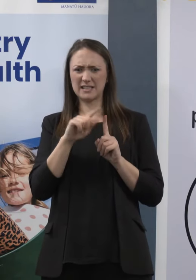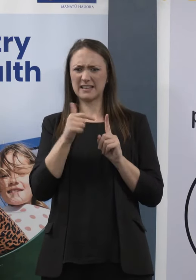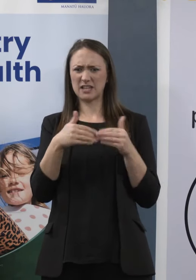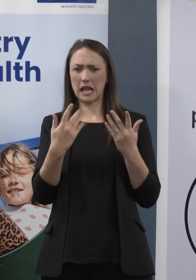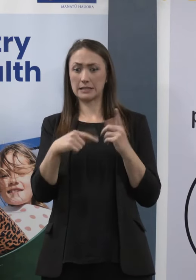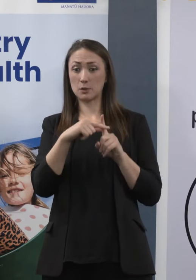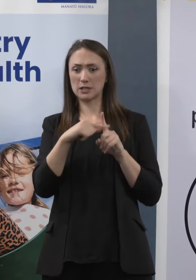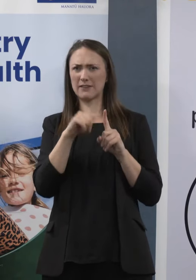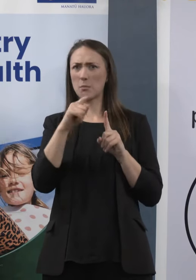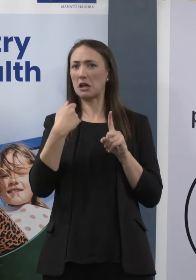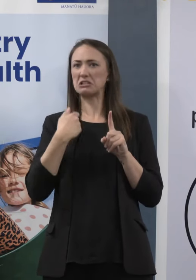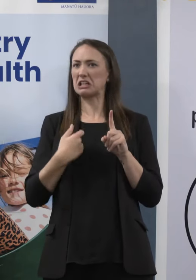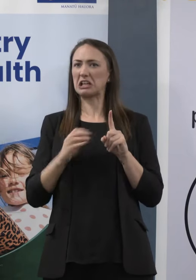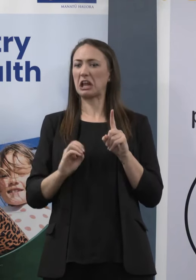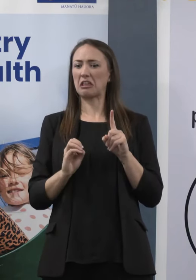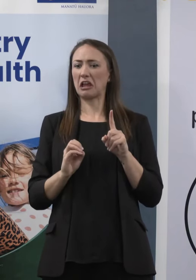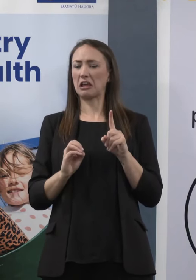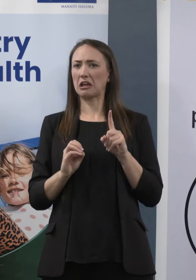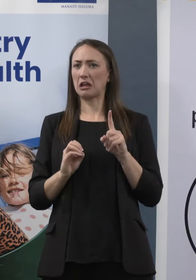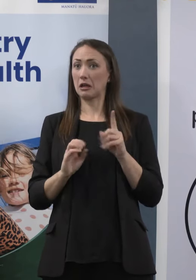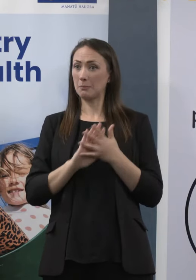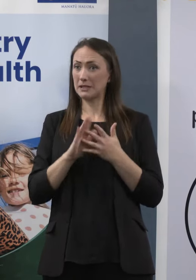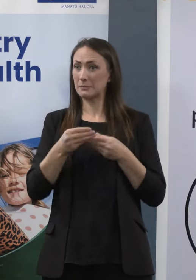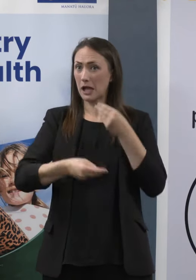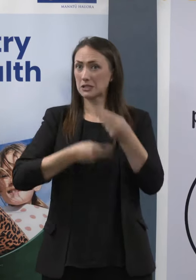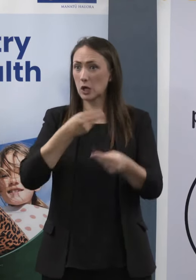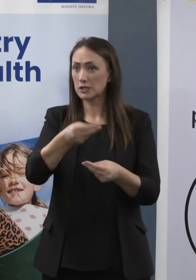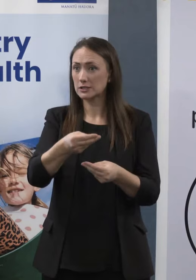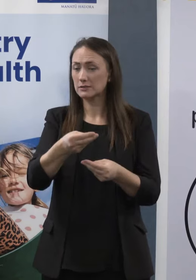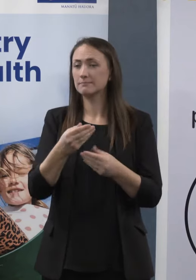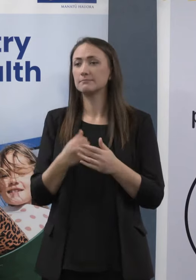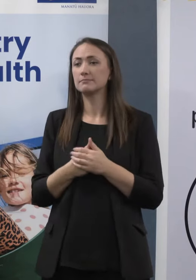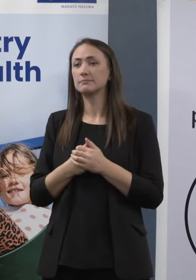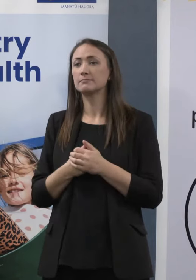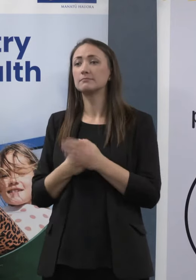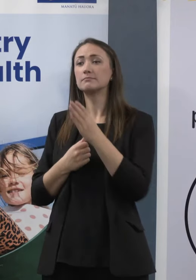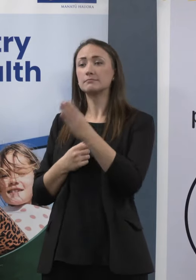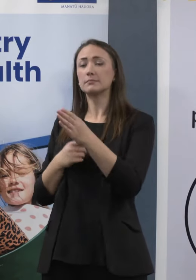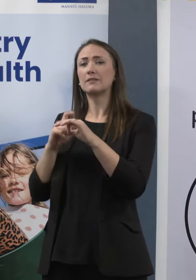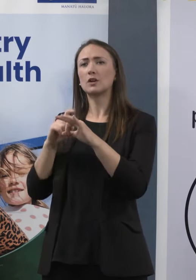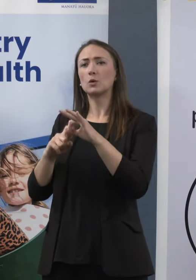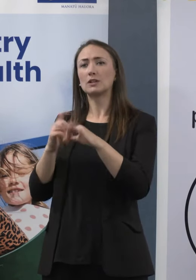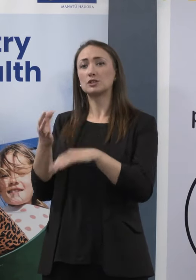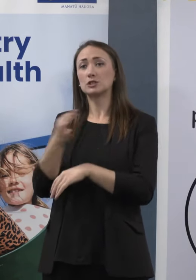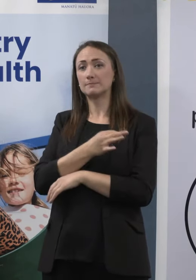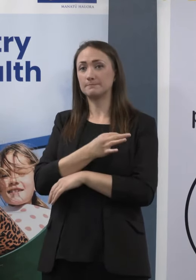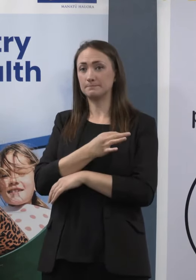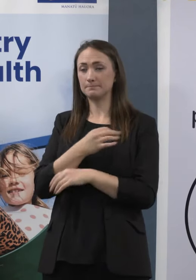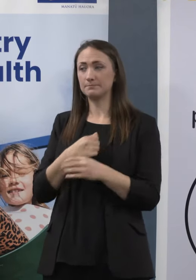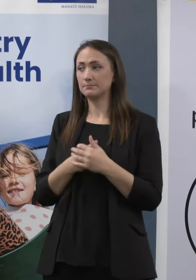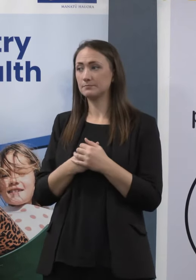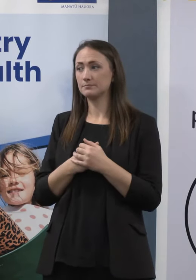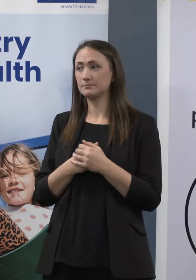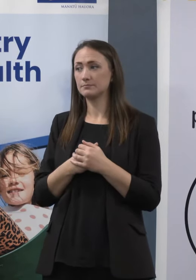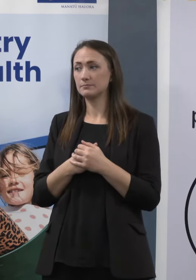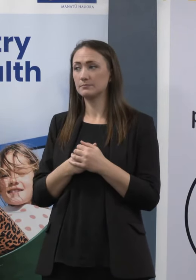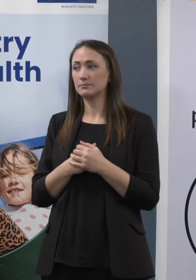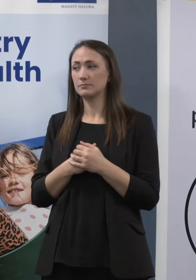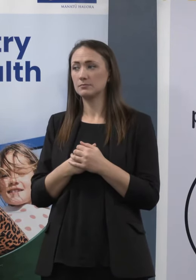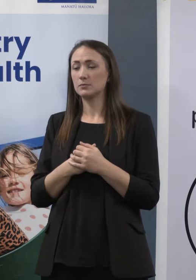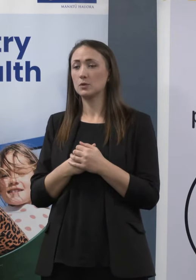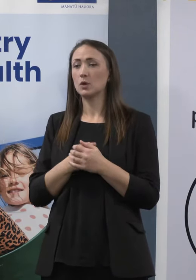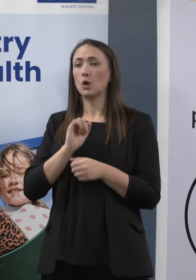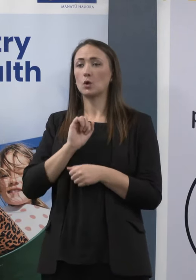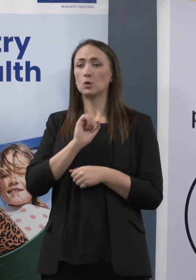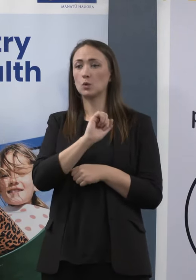come back on that. We can have a look at it. Can I ask how your personal infection with COVID-19 went overseas? I had,